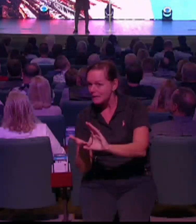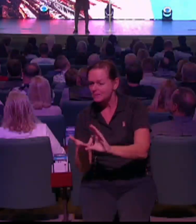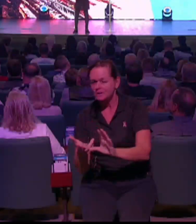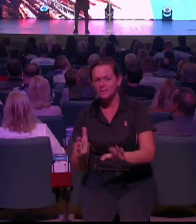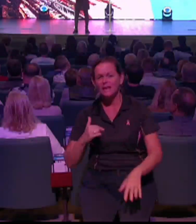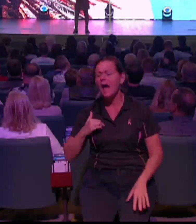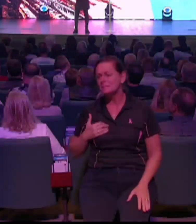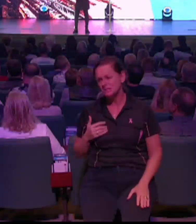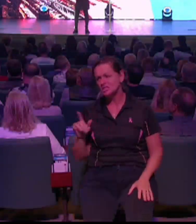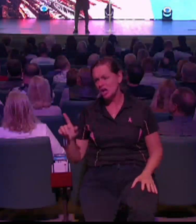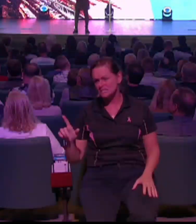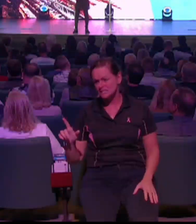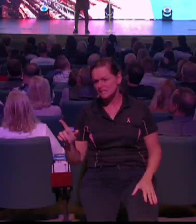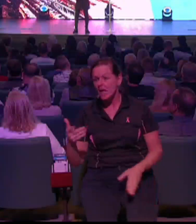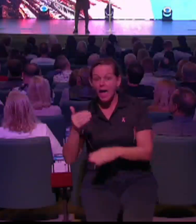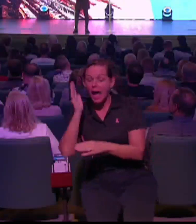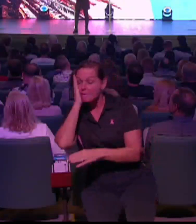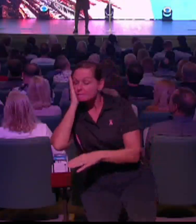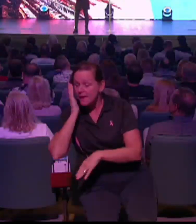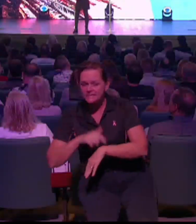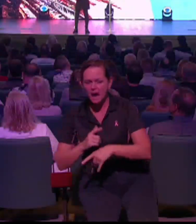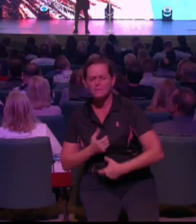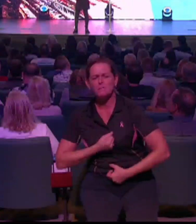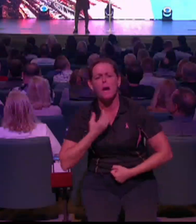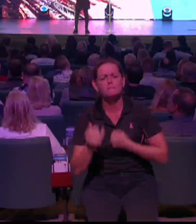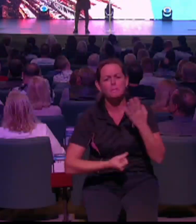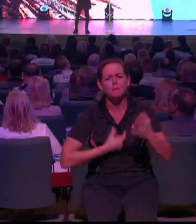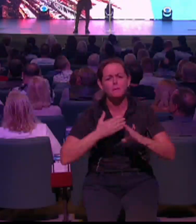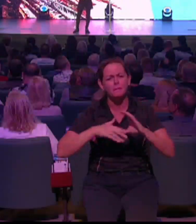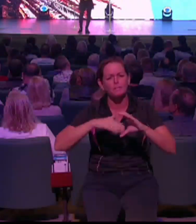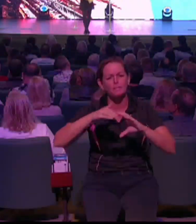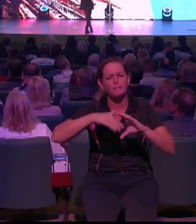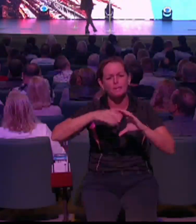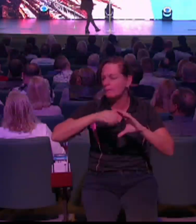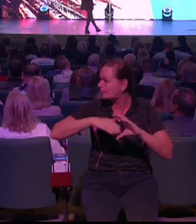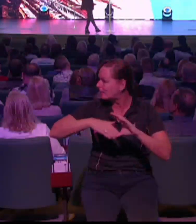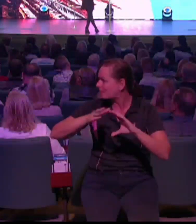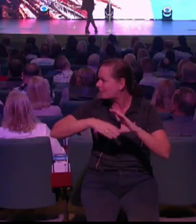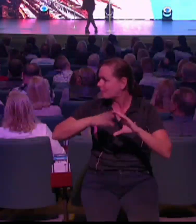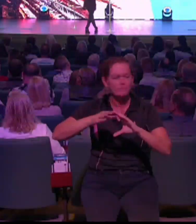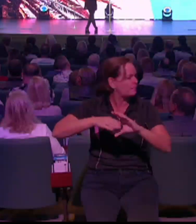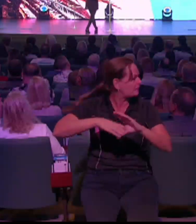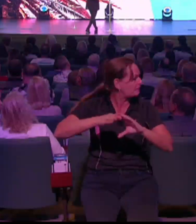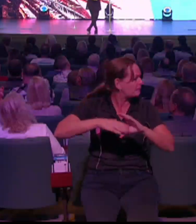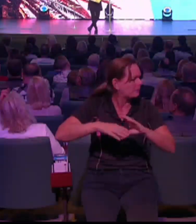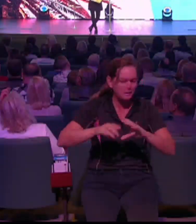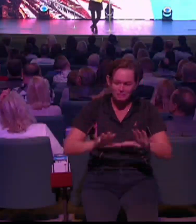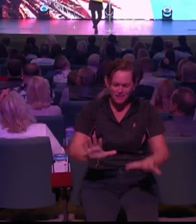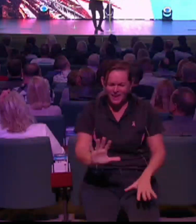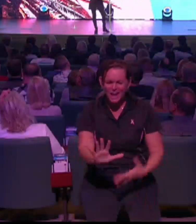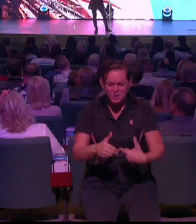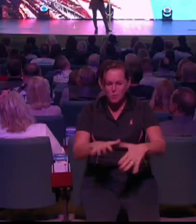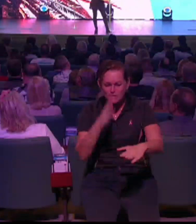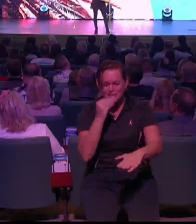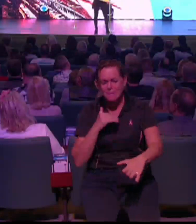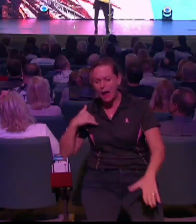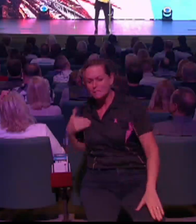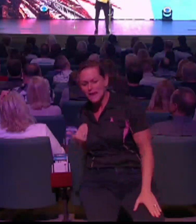now. I have no, I have nothing for you. And so, what we did is we, like, I wrote a book that actually creates